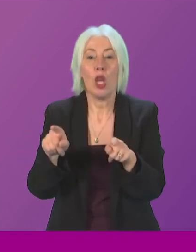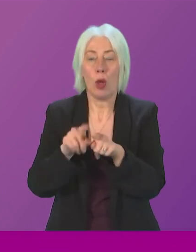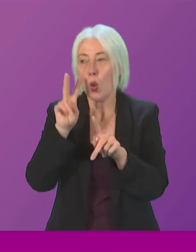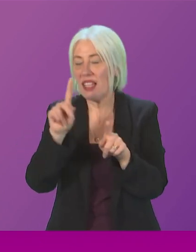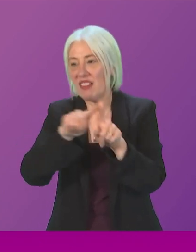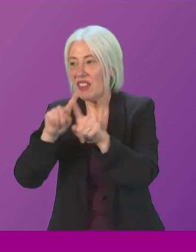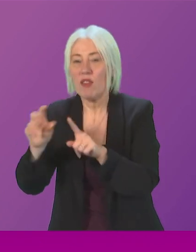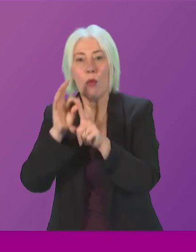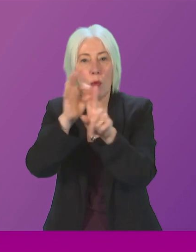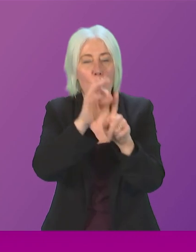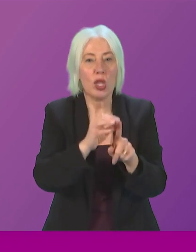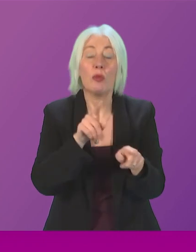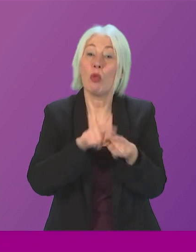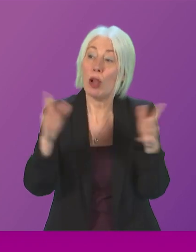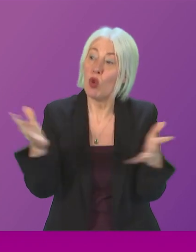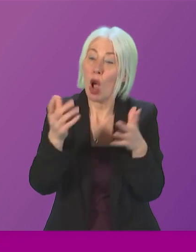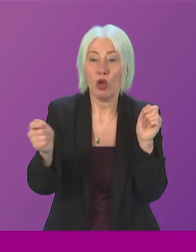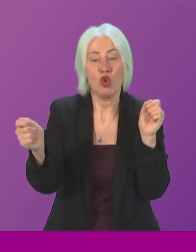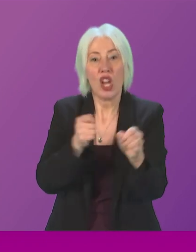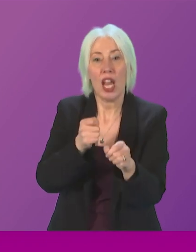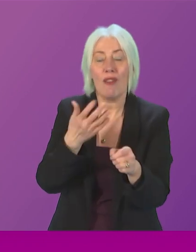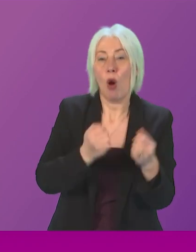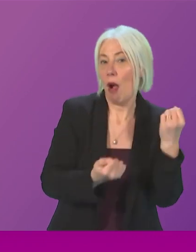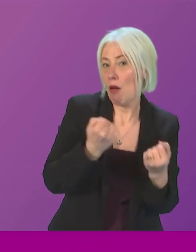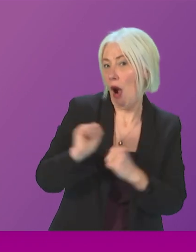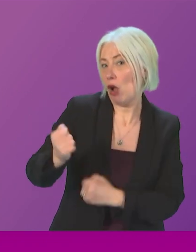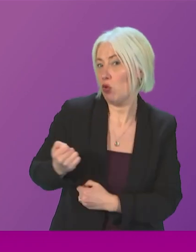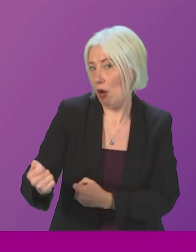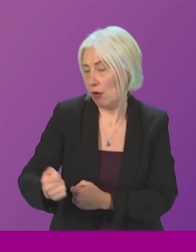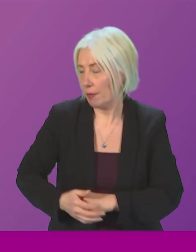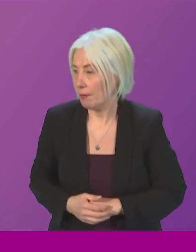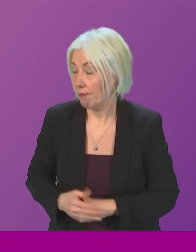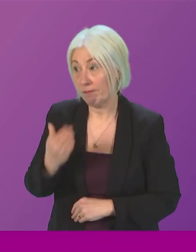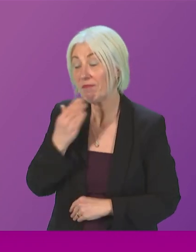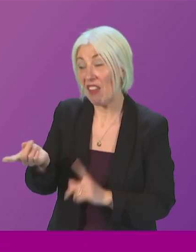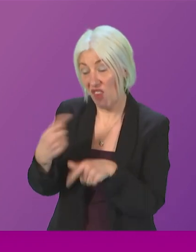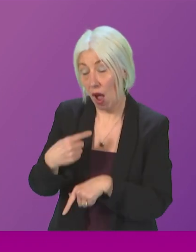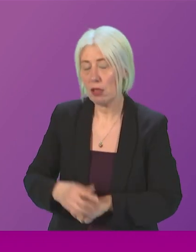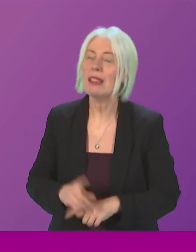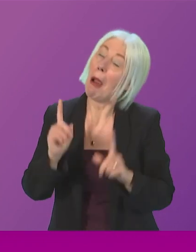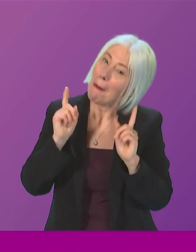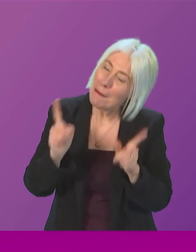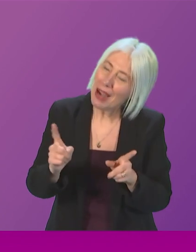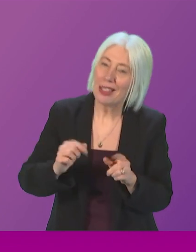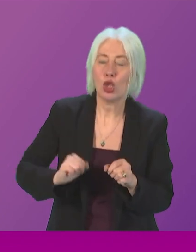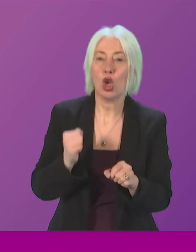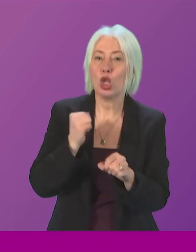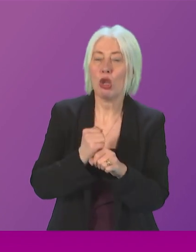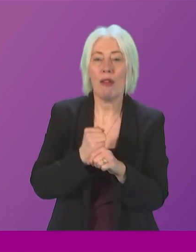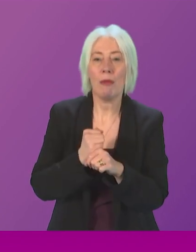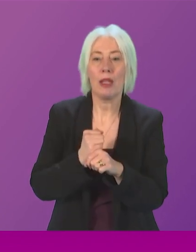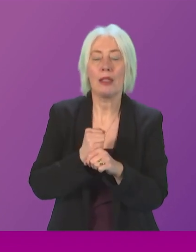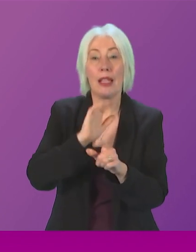importantly modal shift Katie Clark I thank the first minister for his answer however despite the Scottish government's